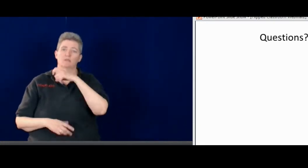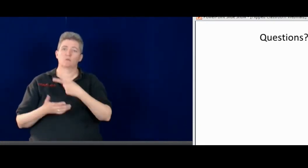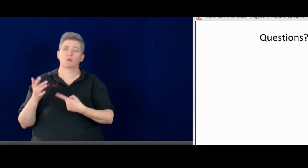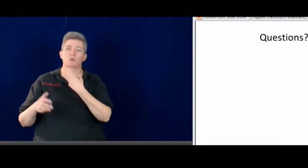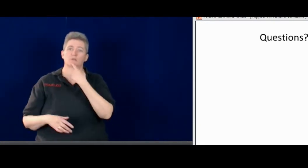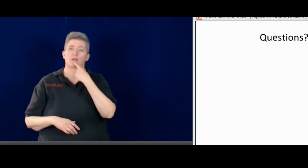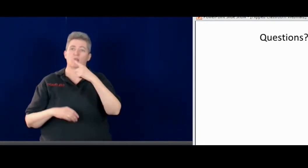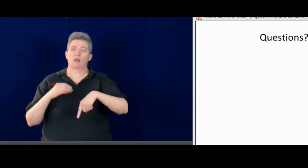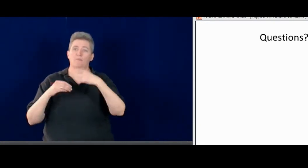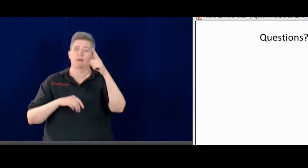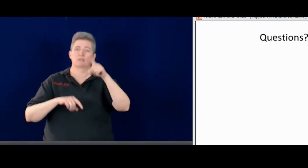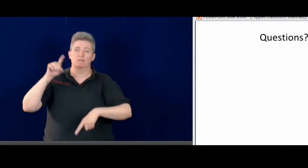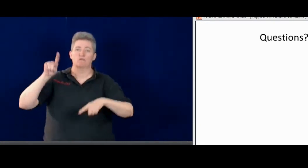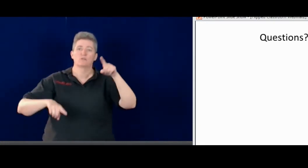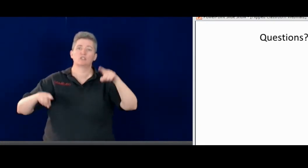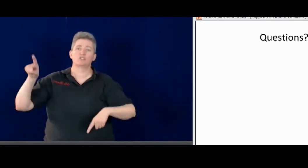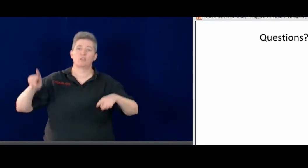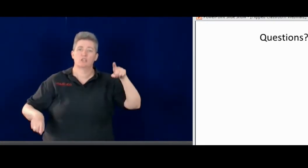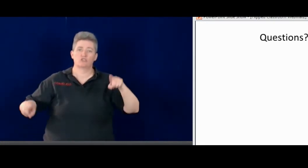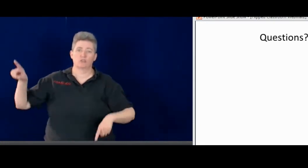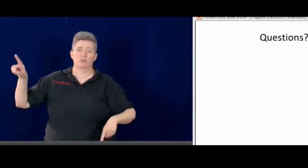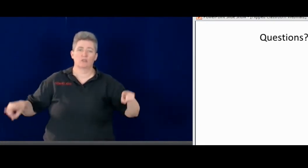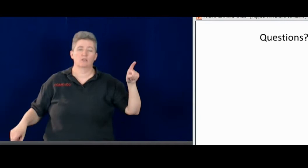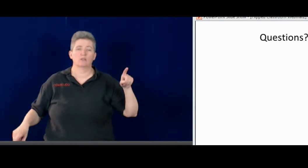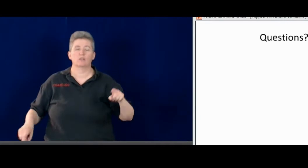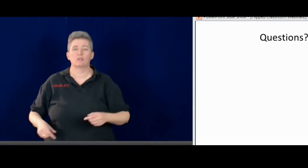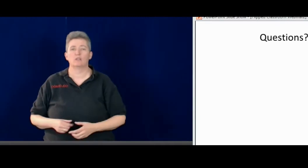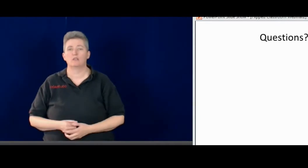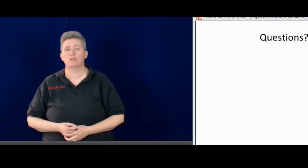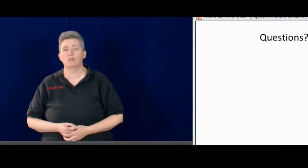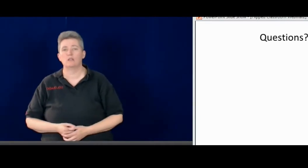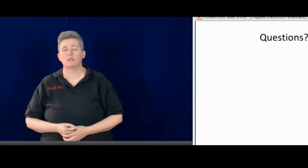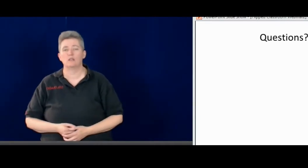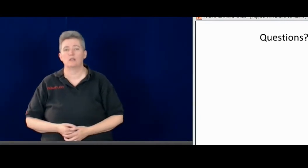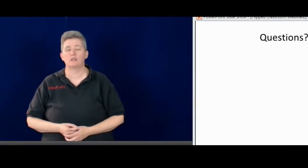Oh, the person saying, I missed what you said about differentiation.